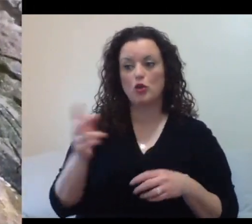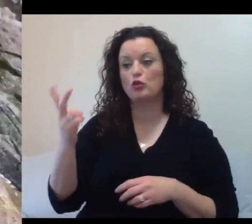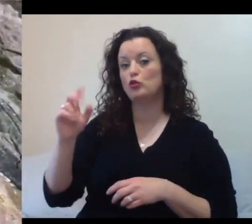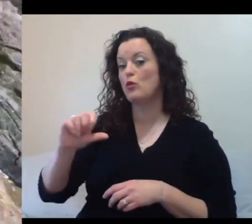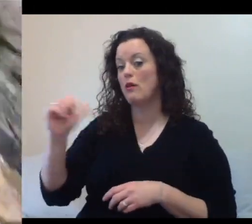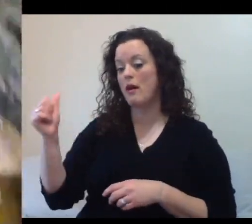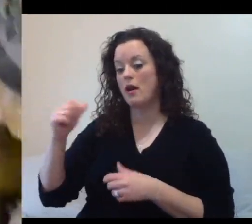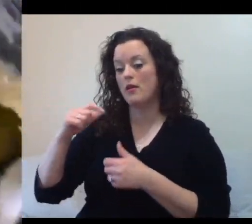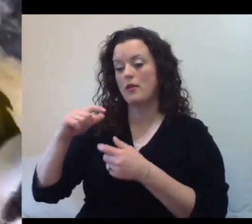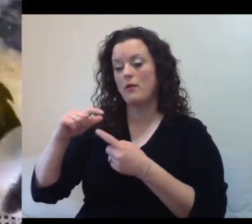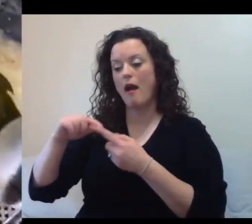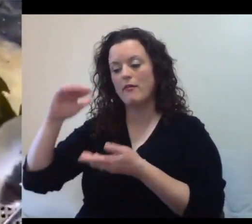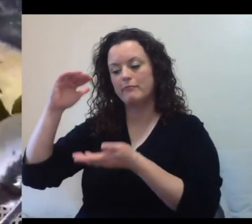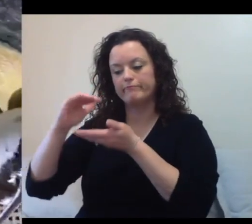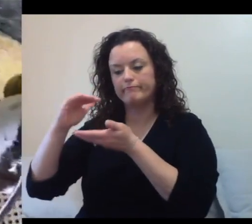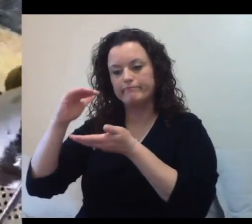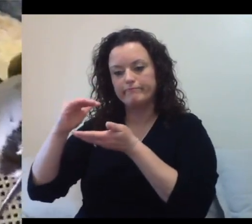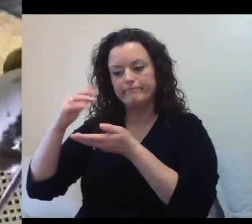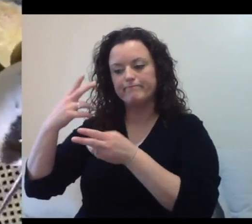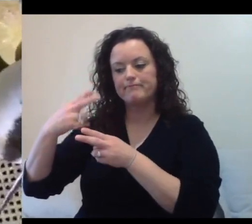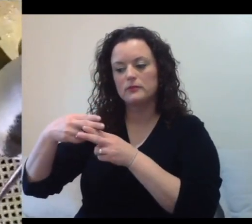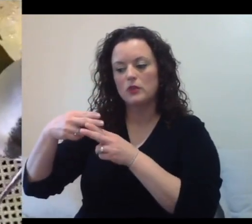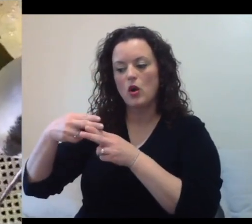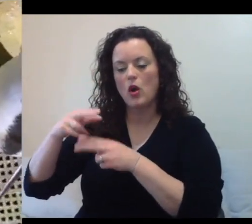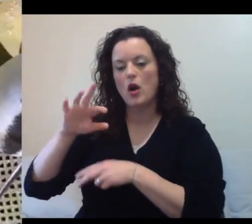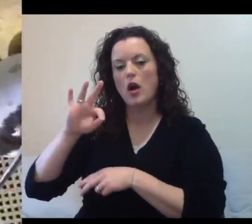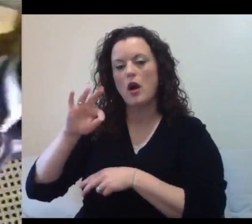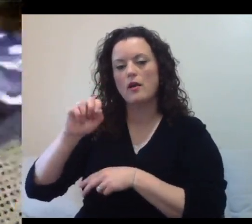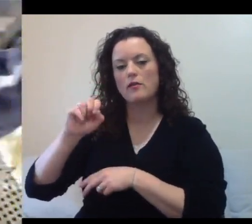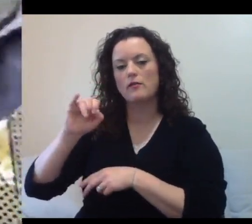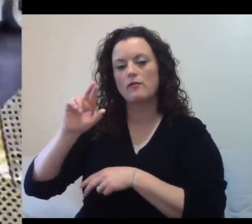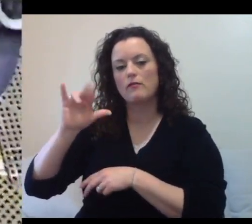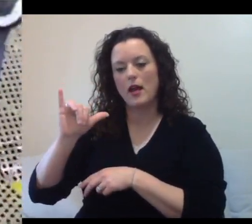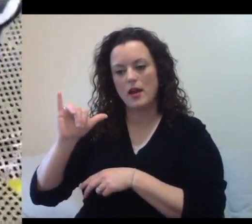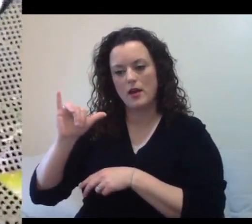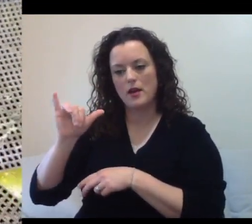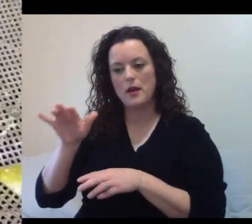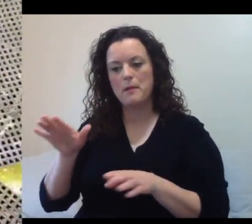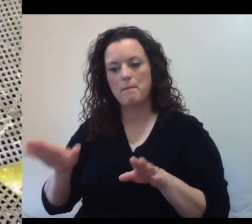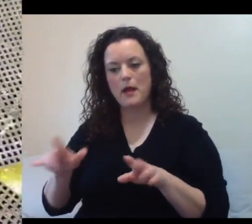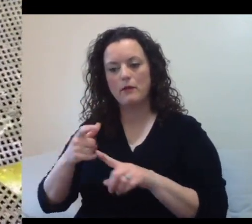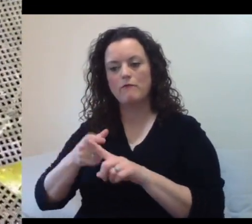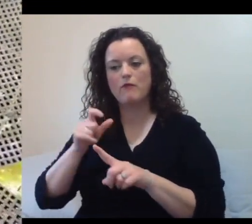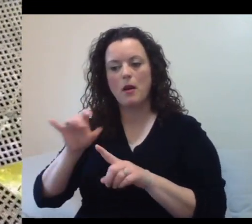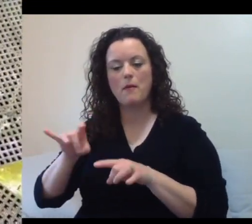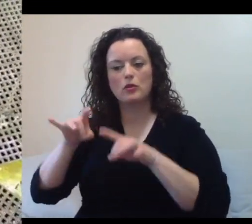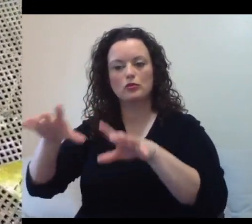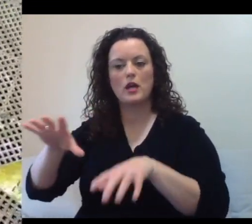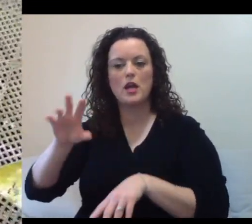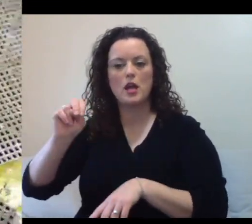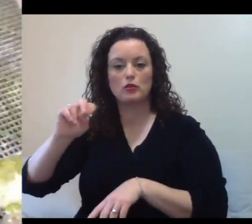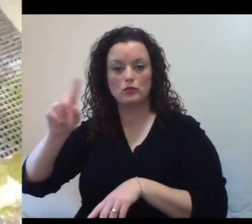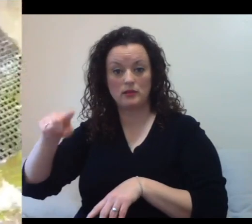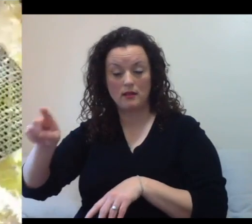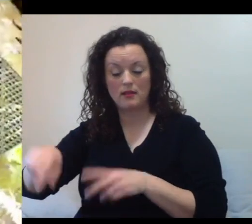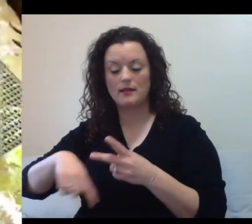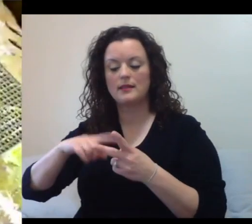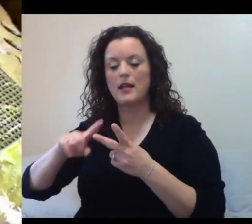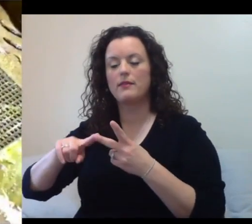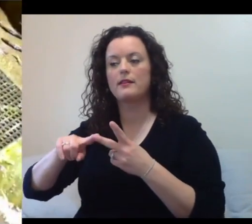also called the fairy penguin from Australia and New Zealand. And we also have the African penguin here at the as well. Which both of those